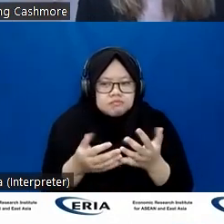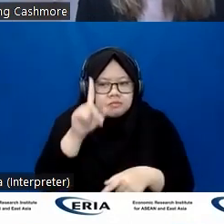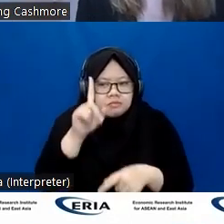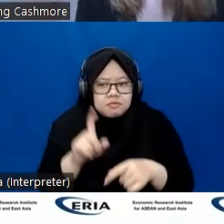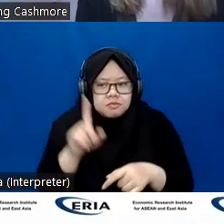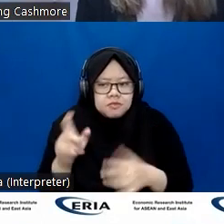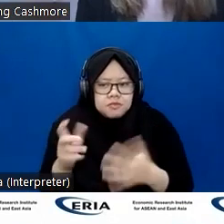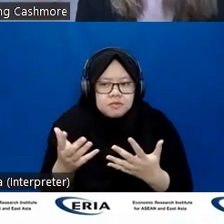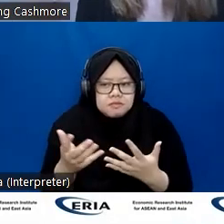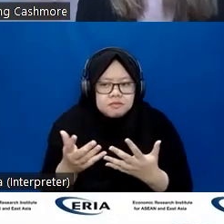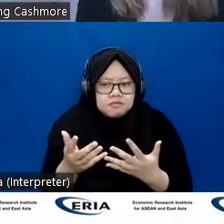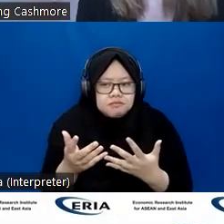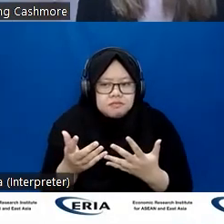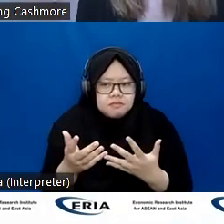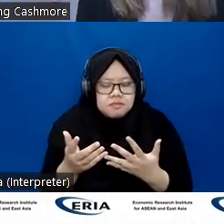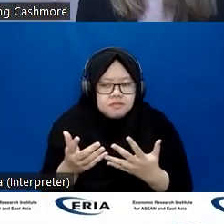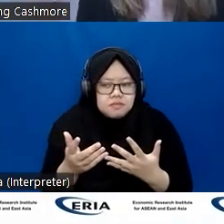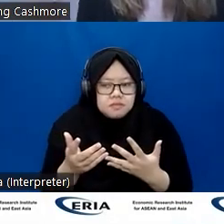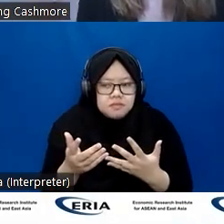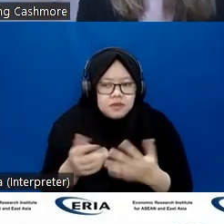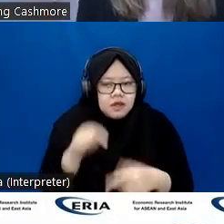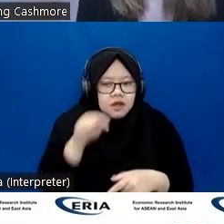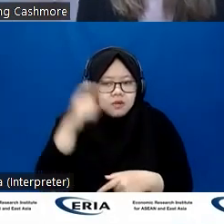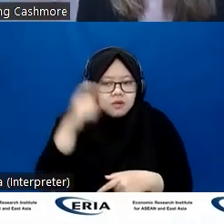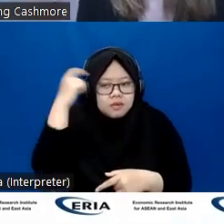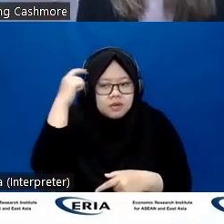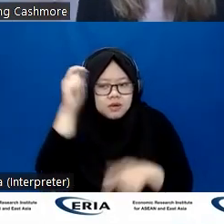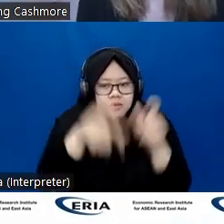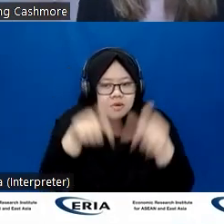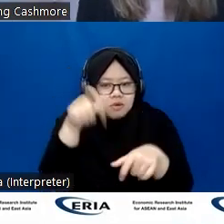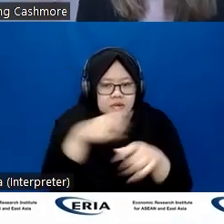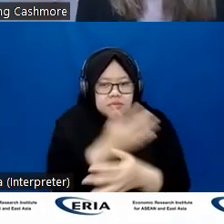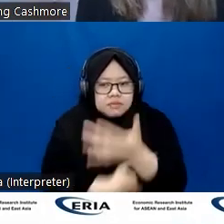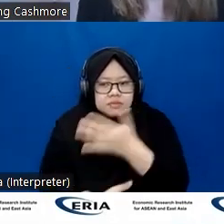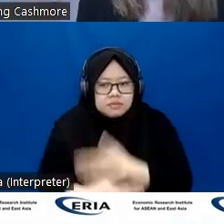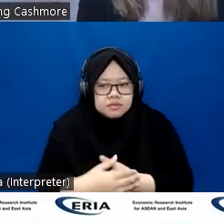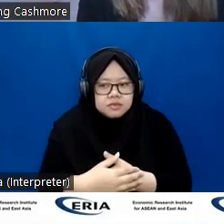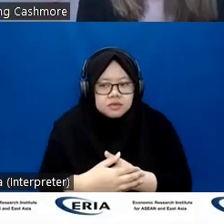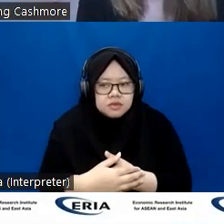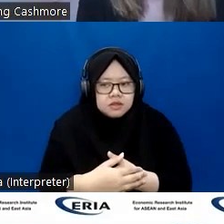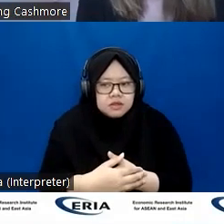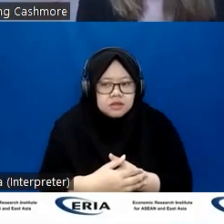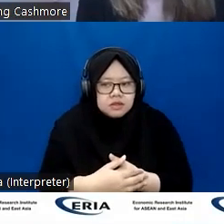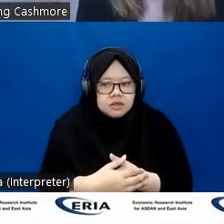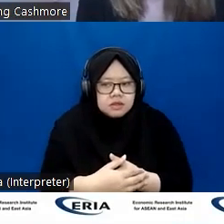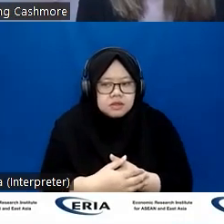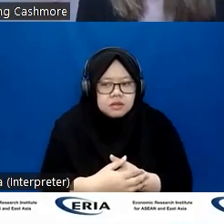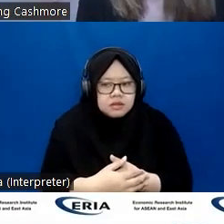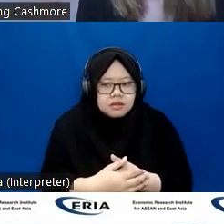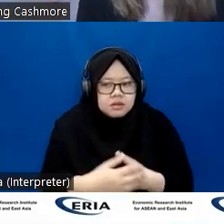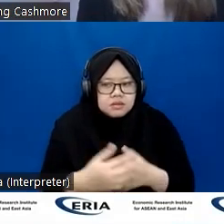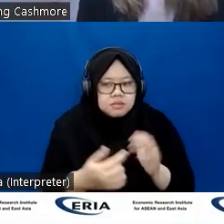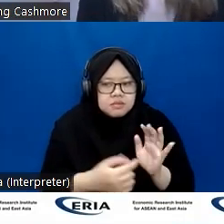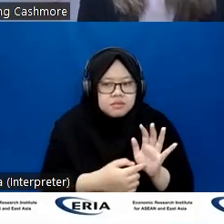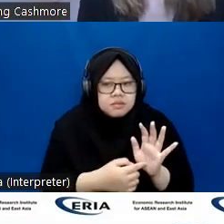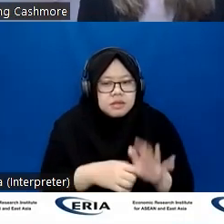change that, when you think about it, people with disabilities are an overlooked and completely untapped source of talent.